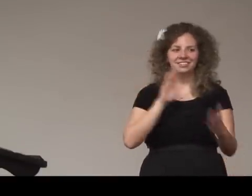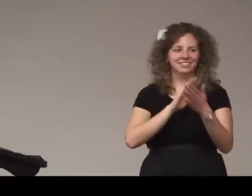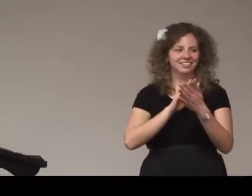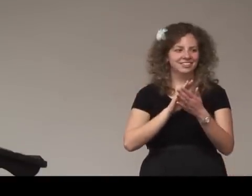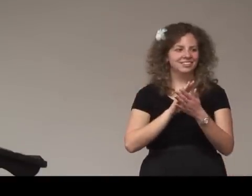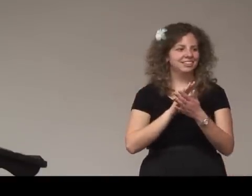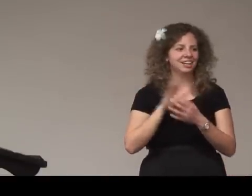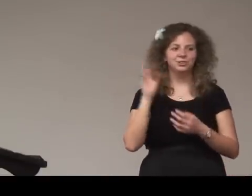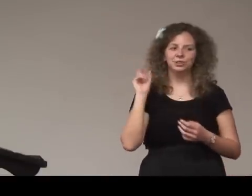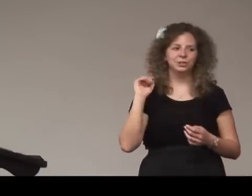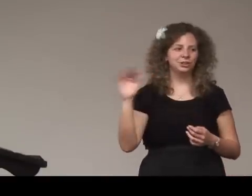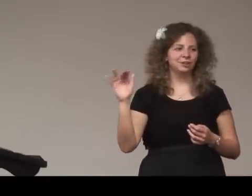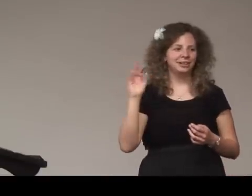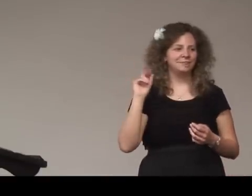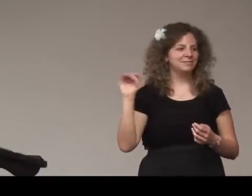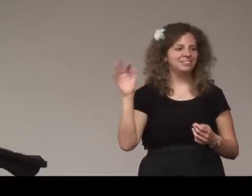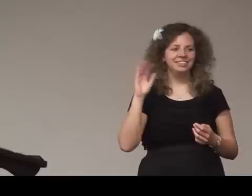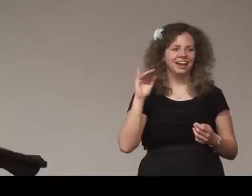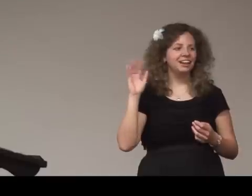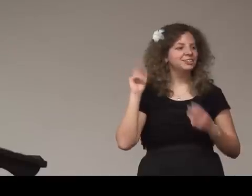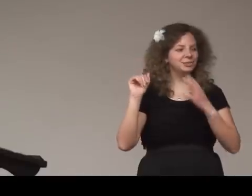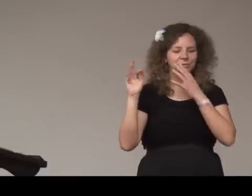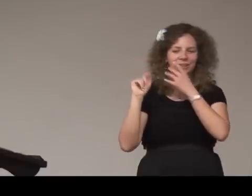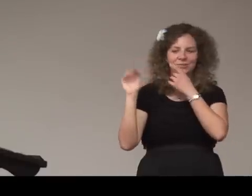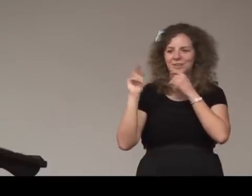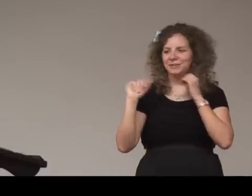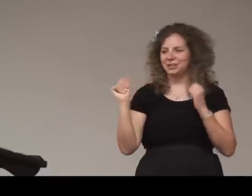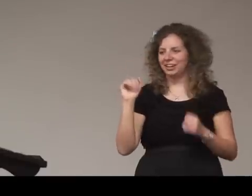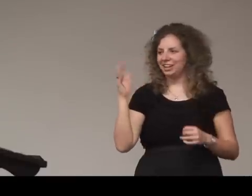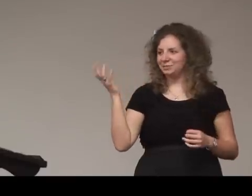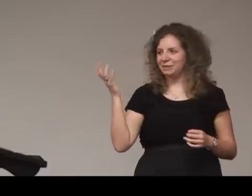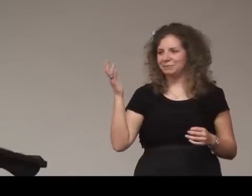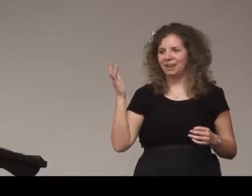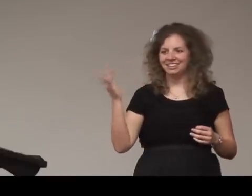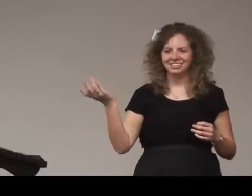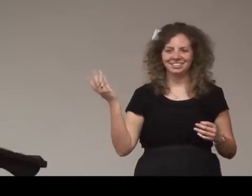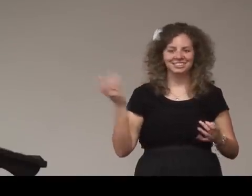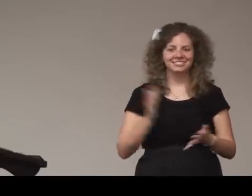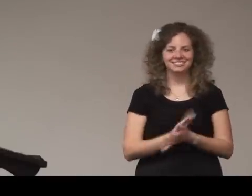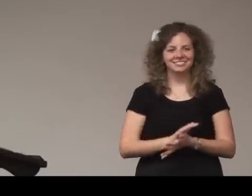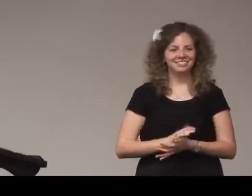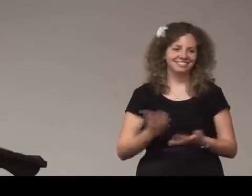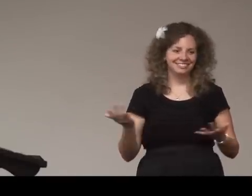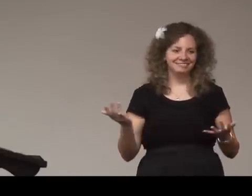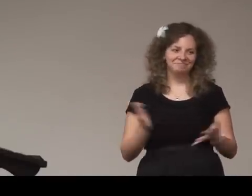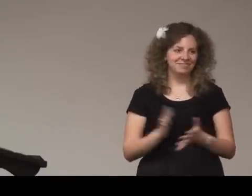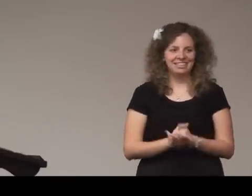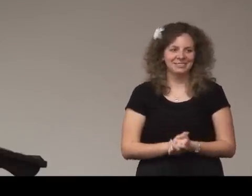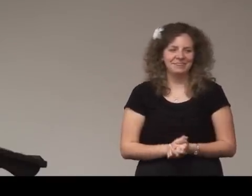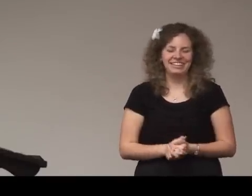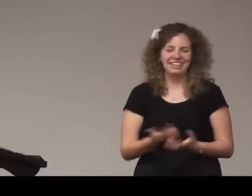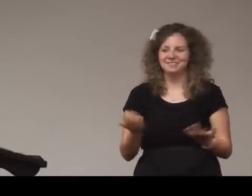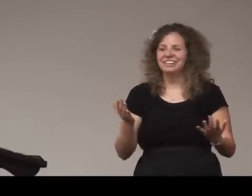oh yeah you just do your own name yeah just whatever name that you're doing I just picked mine because it's my name